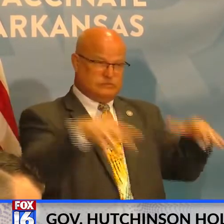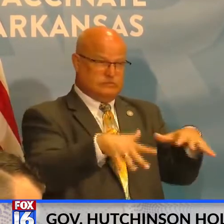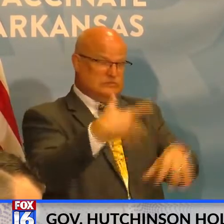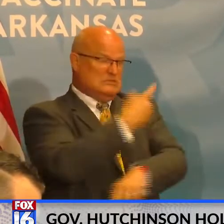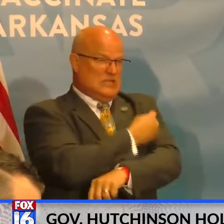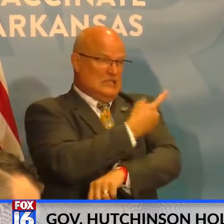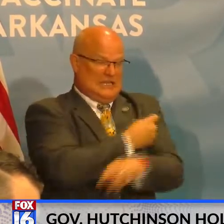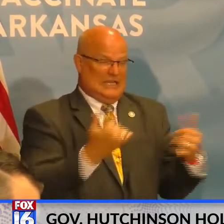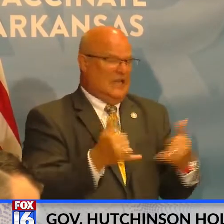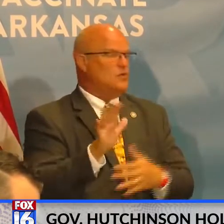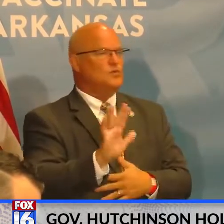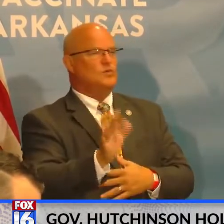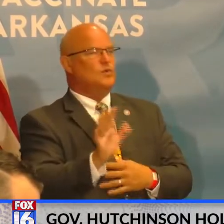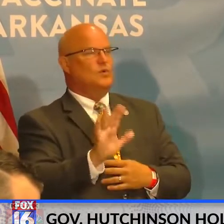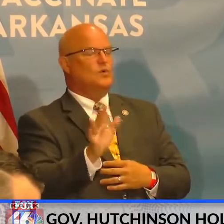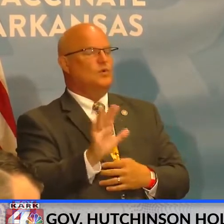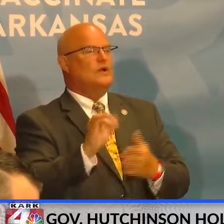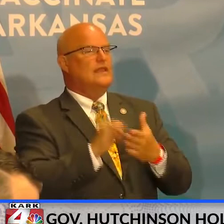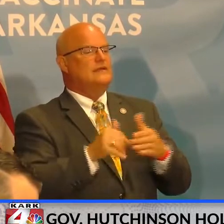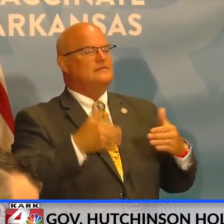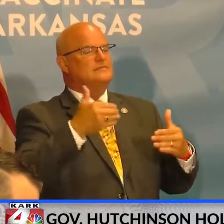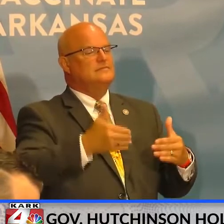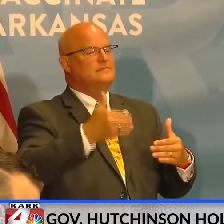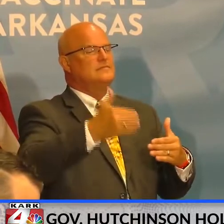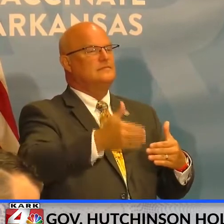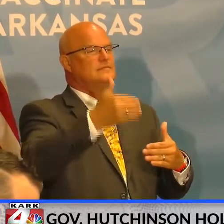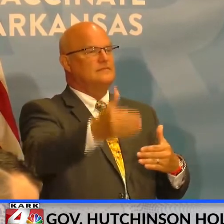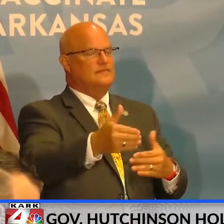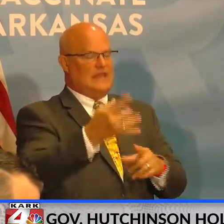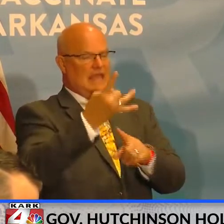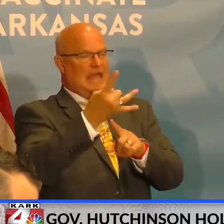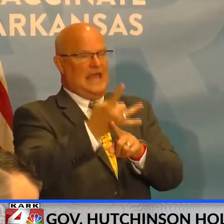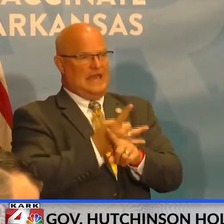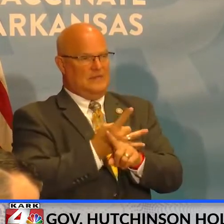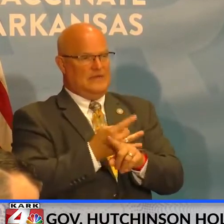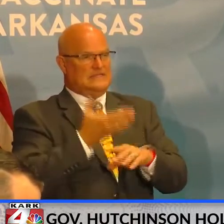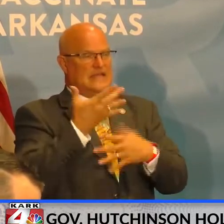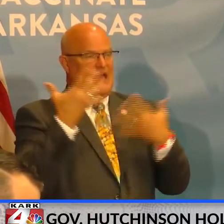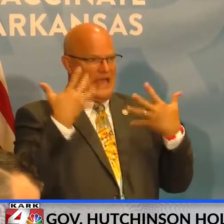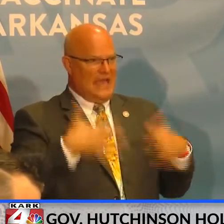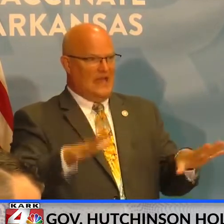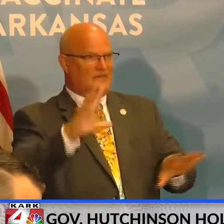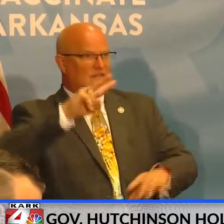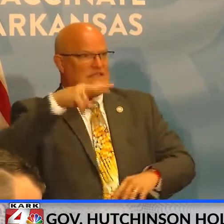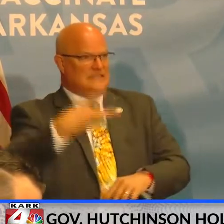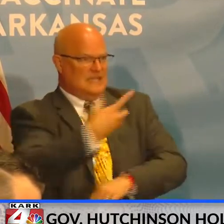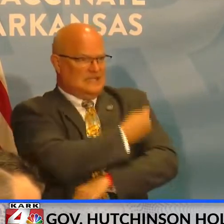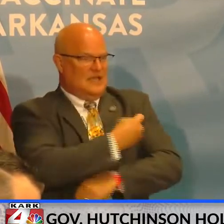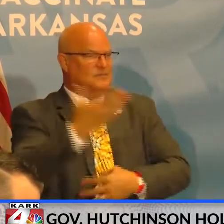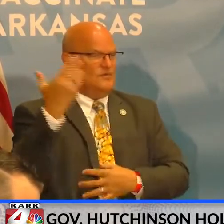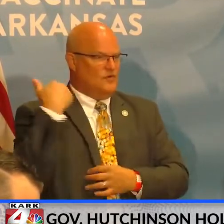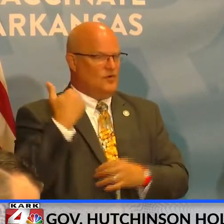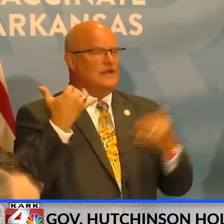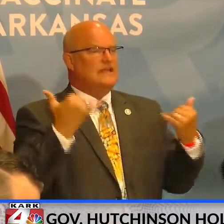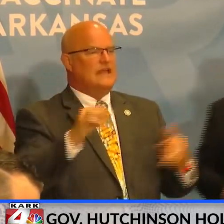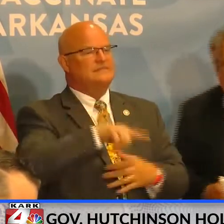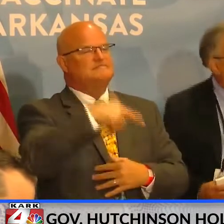And this will be a phased approach as we rolled out the vaccine. And I'll stop here and turn it back over to the governor. Thank you very much.